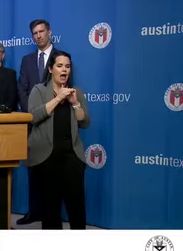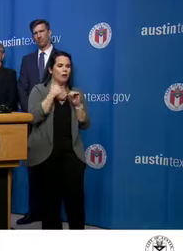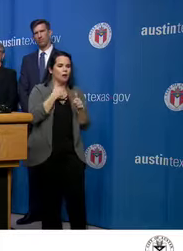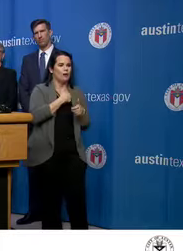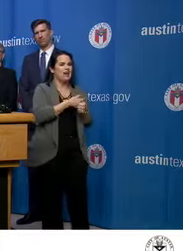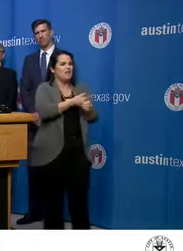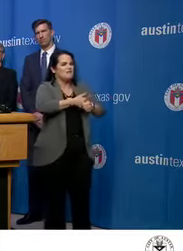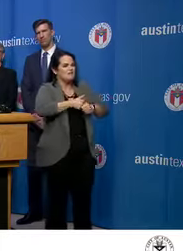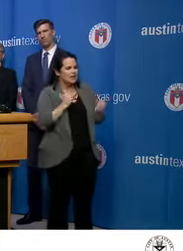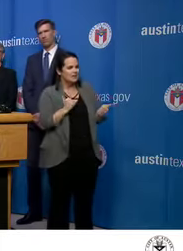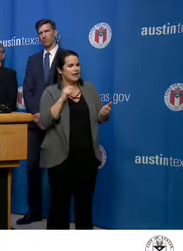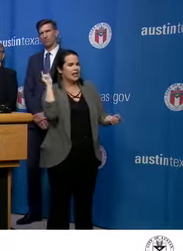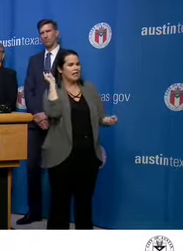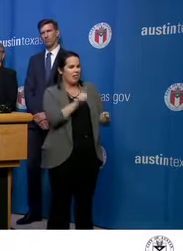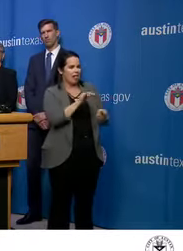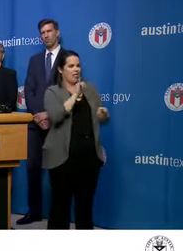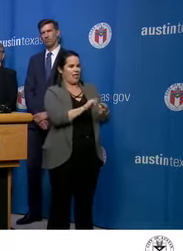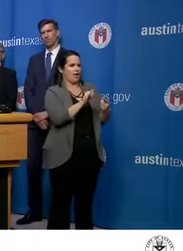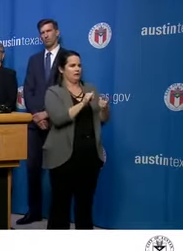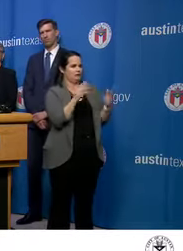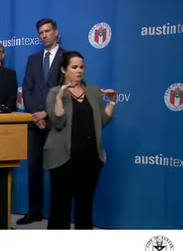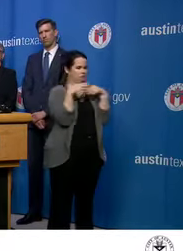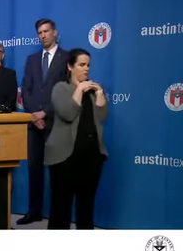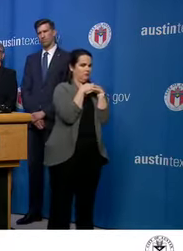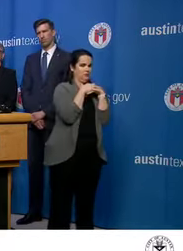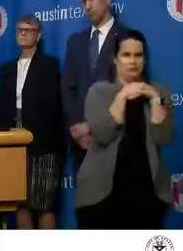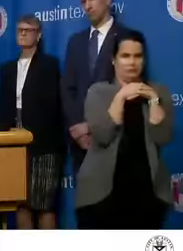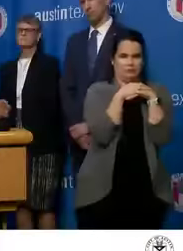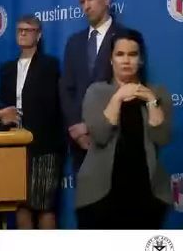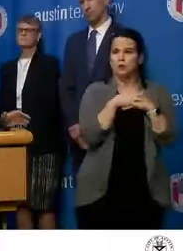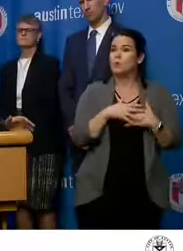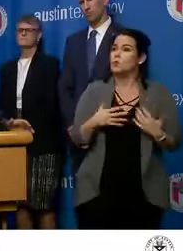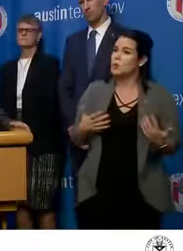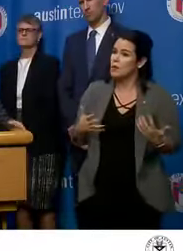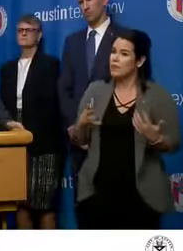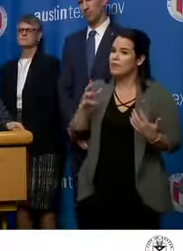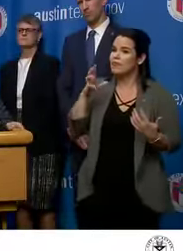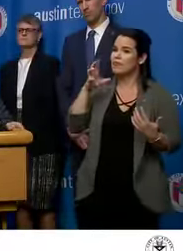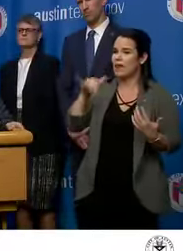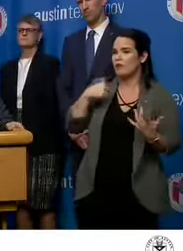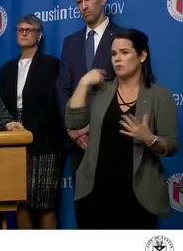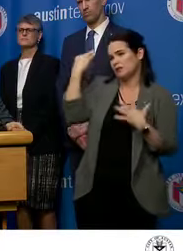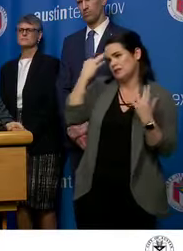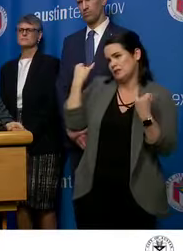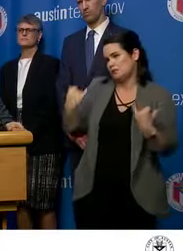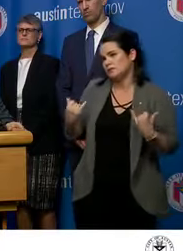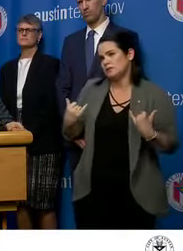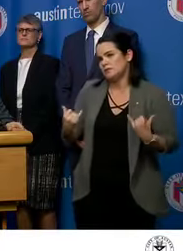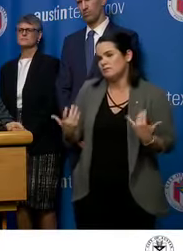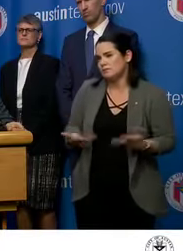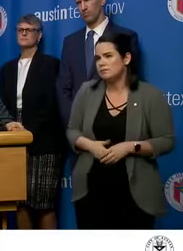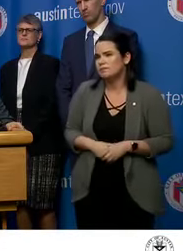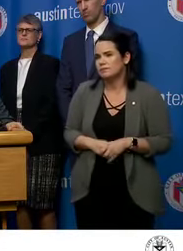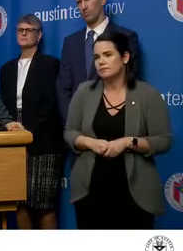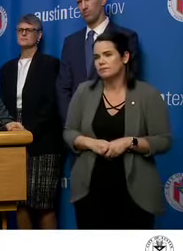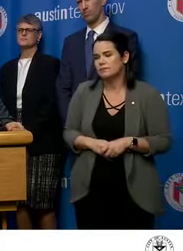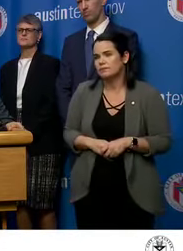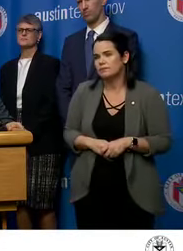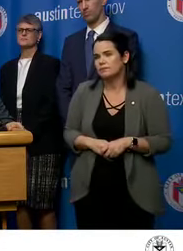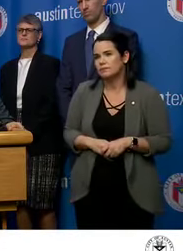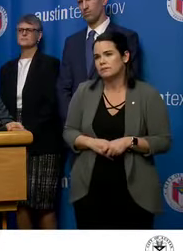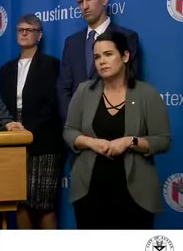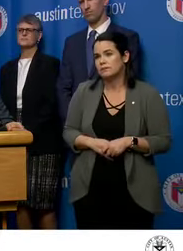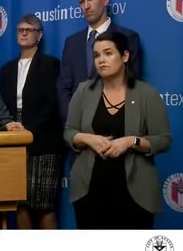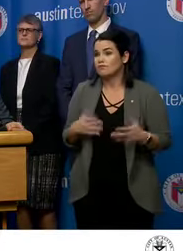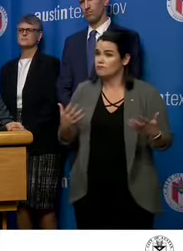lessen that close contact? Uh, and those are strategies that we're looking at right now. Uh, it, uh, it may be that